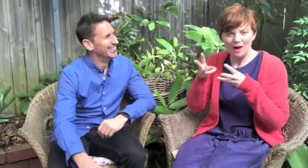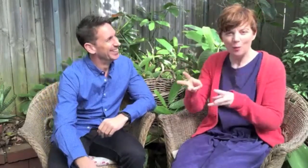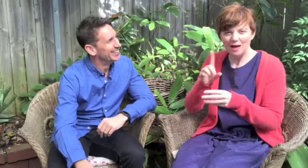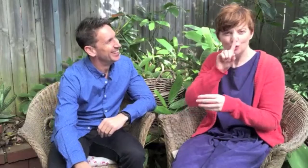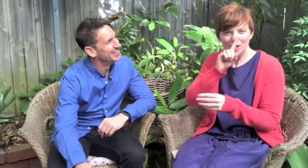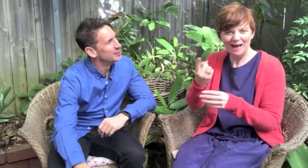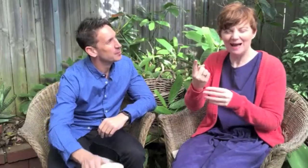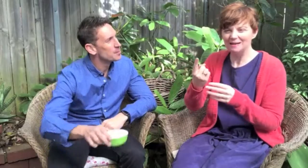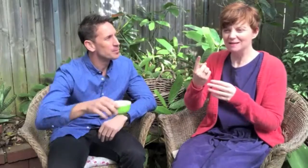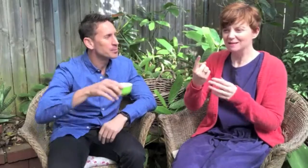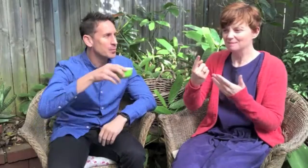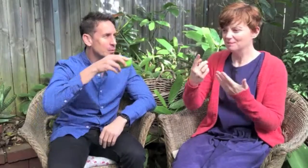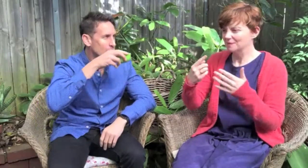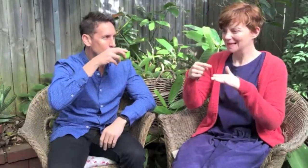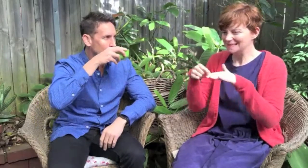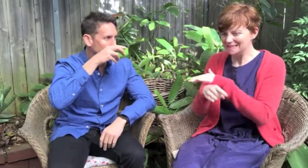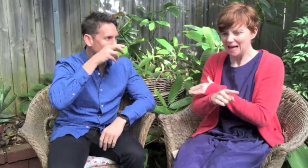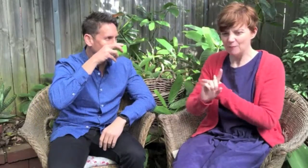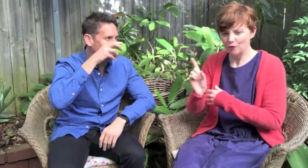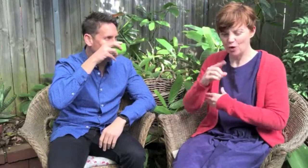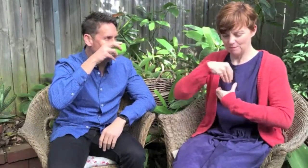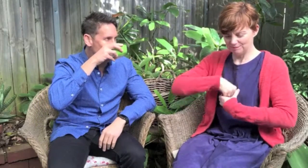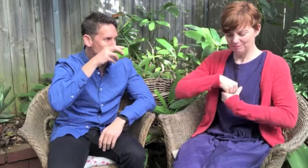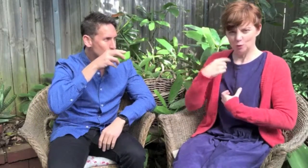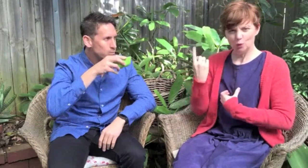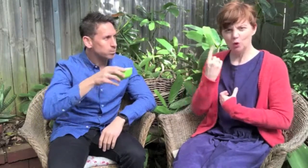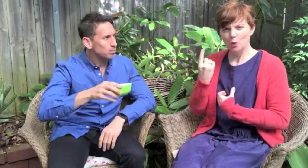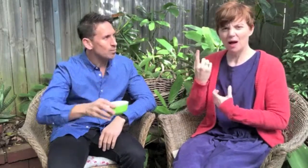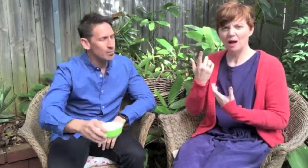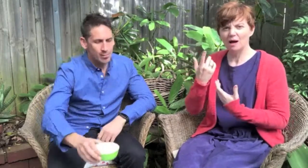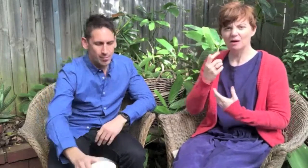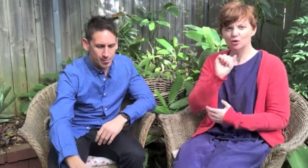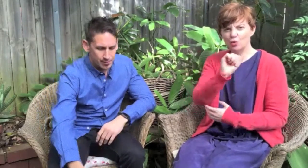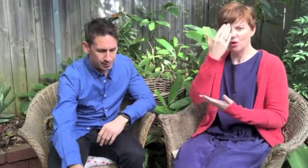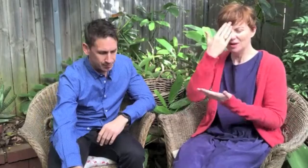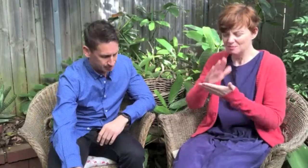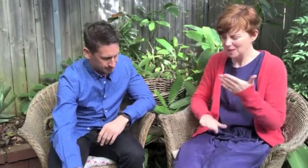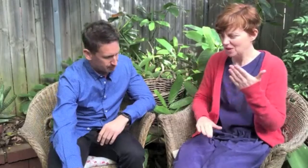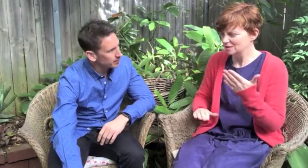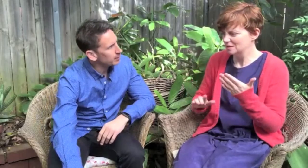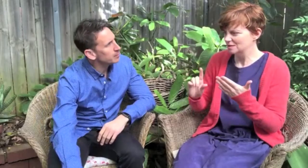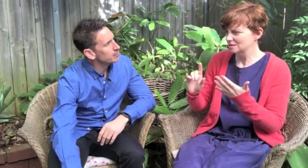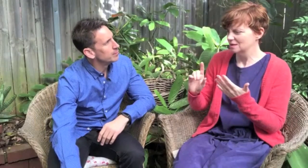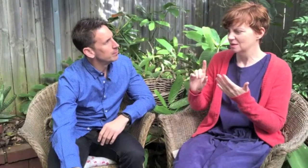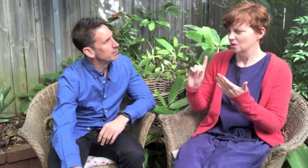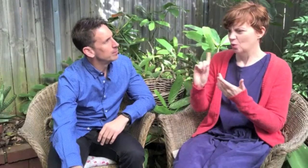But you can't really escape from the essence of who you are or what you've experienced.